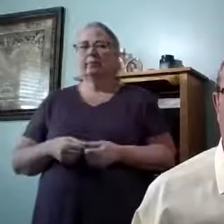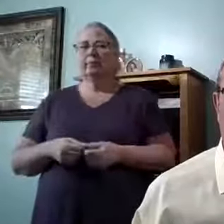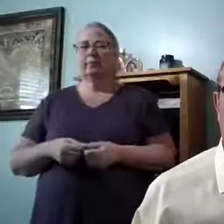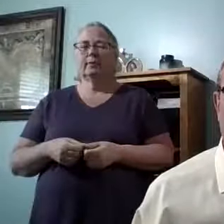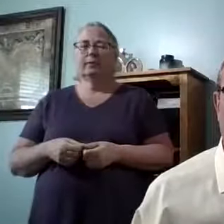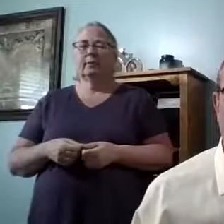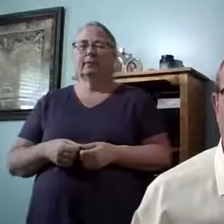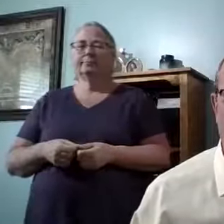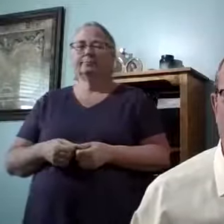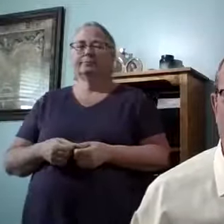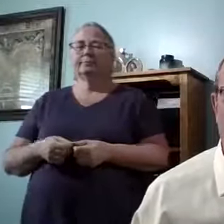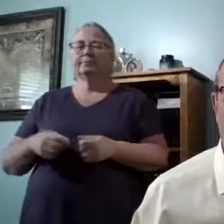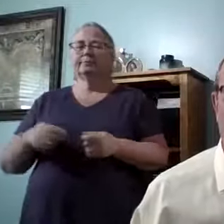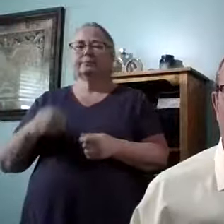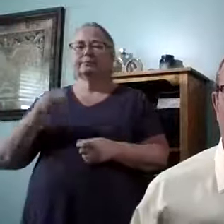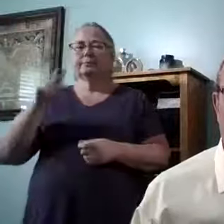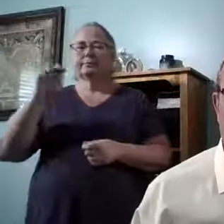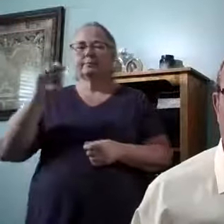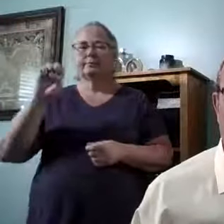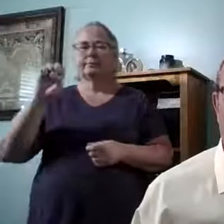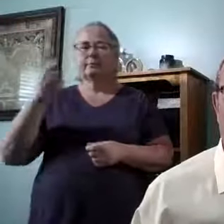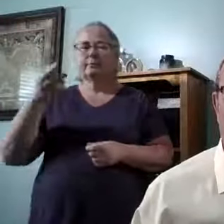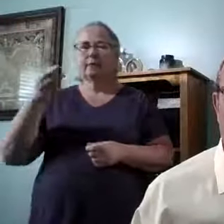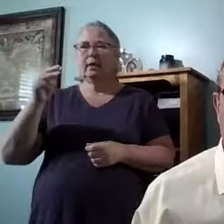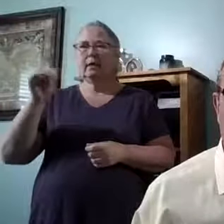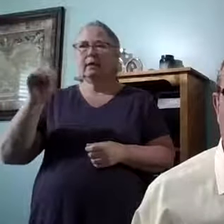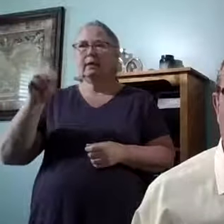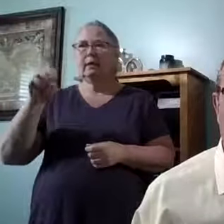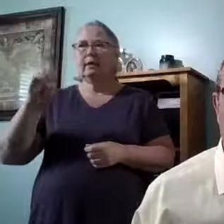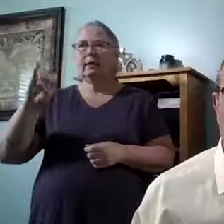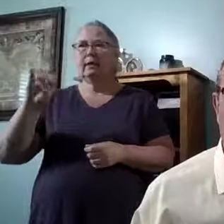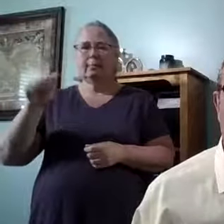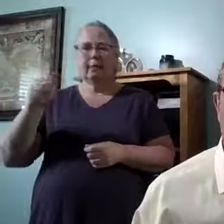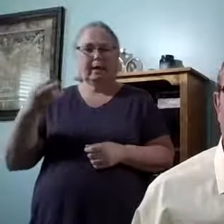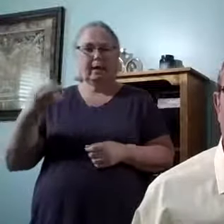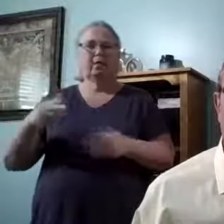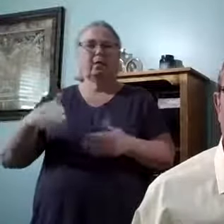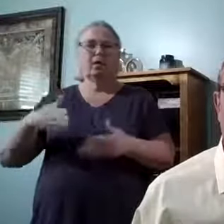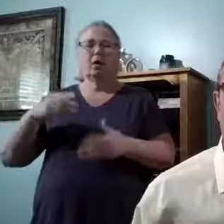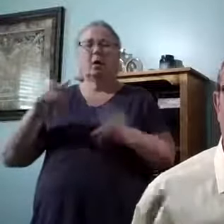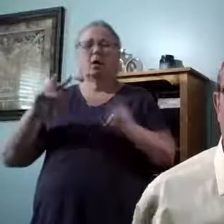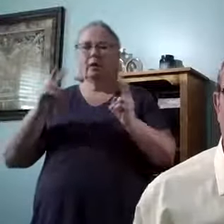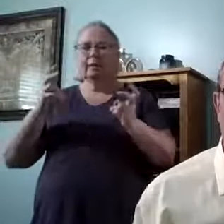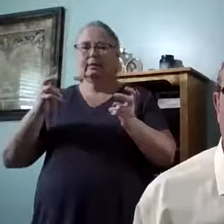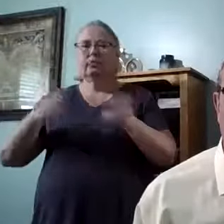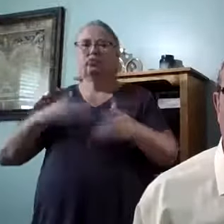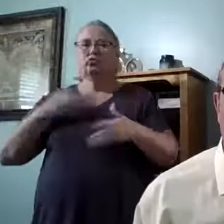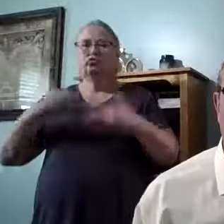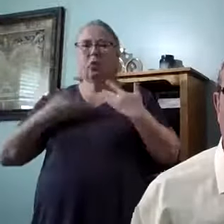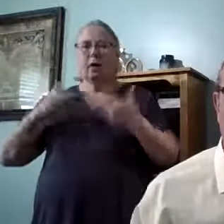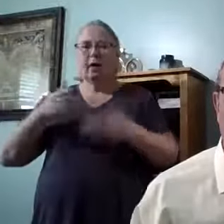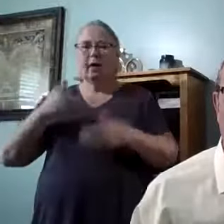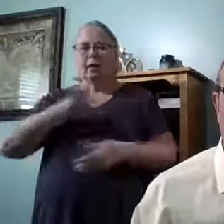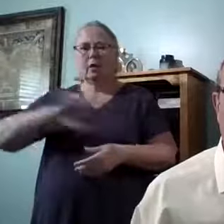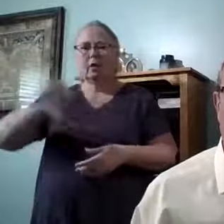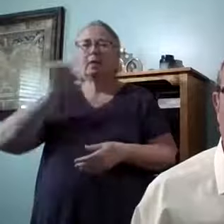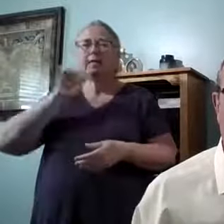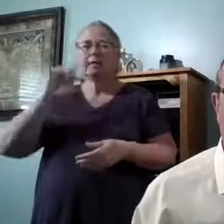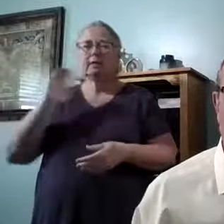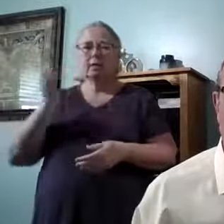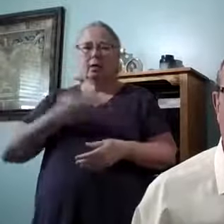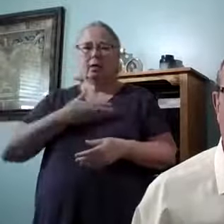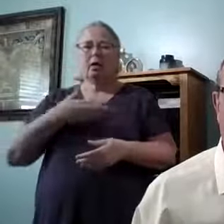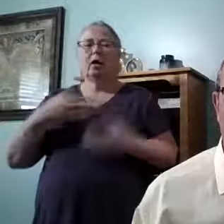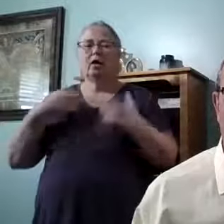remember it says, I think in Nehemiah, the joy of the Lord is our strength. And God